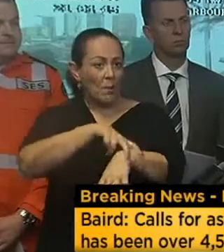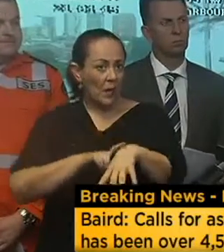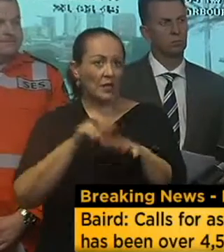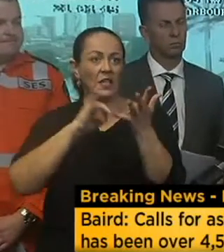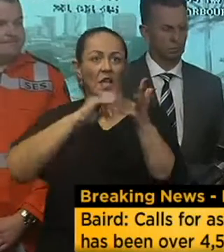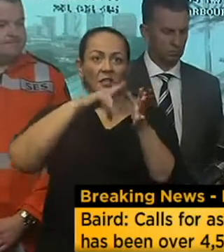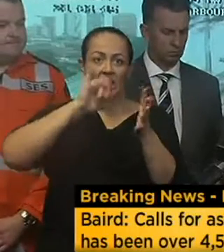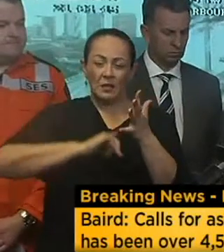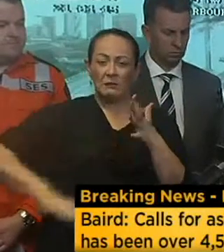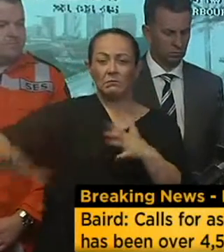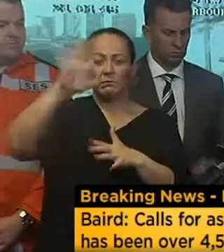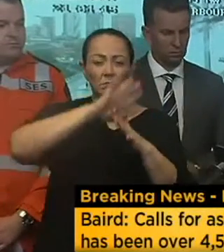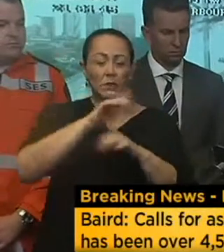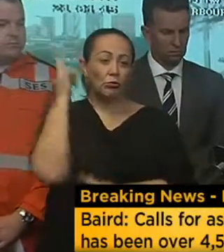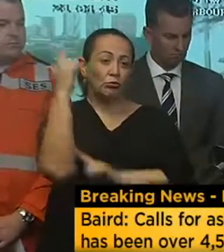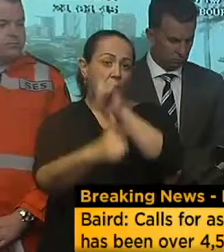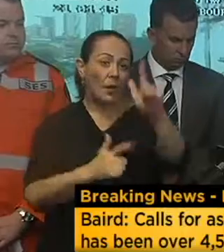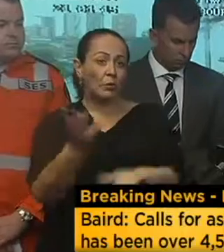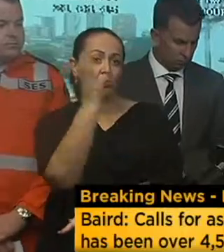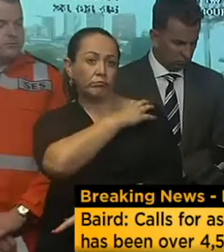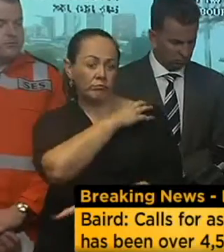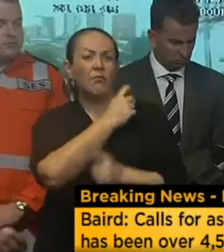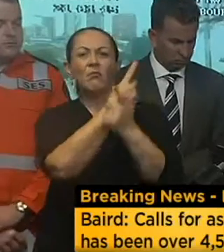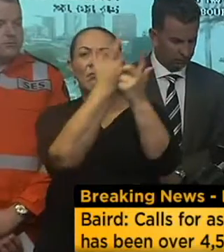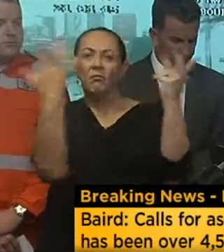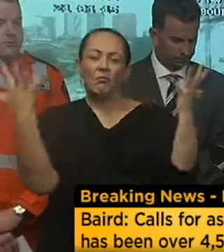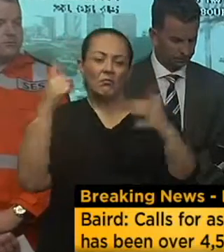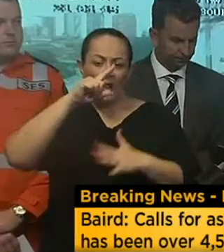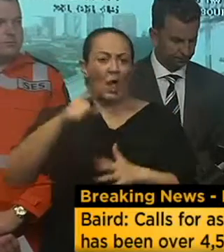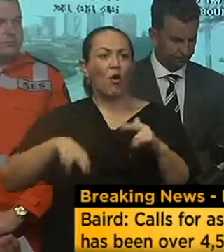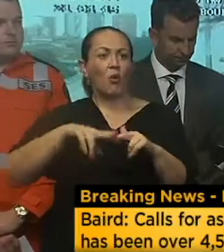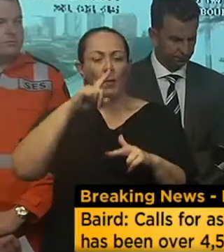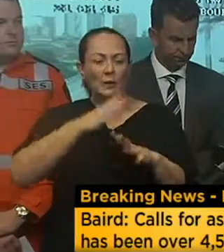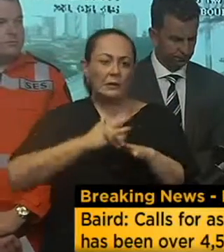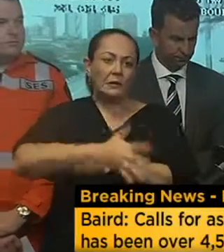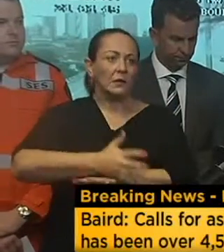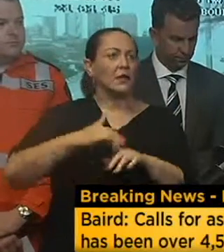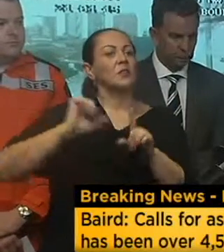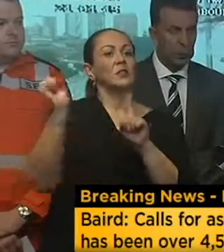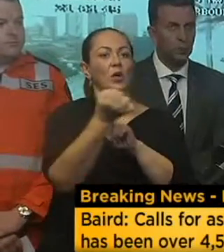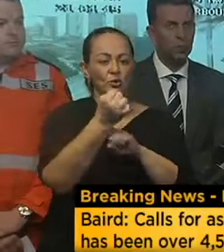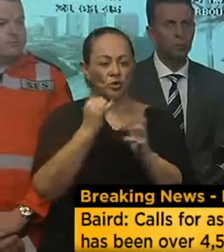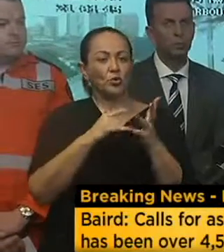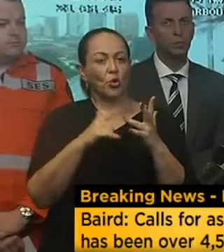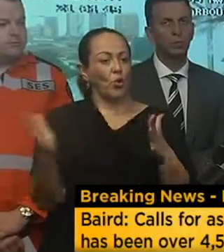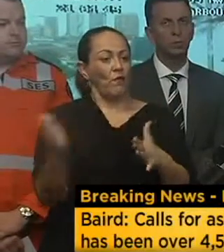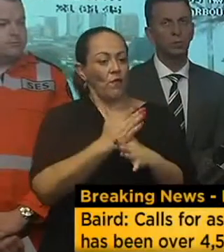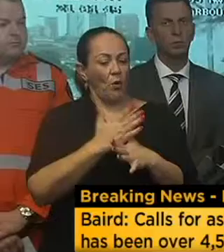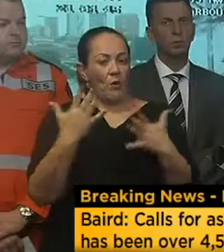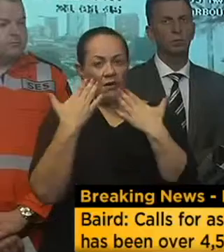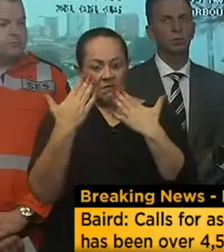SES, transport officers, all of them out there working in incredibly difficult circumstances but first and foremost